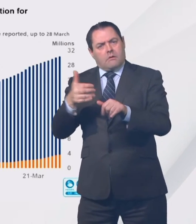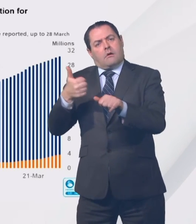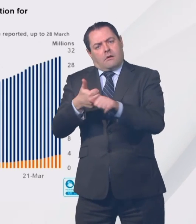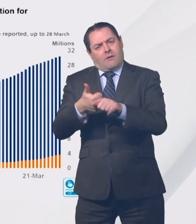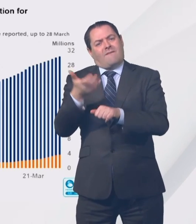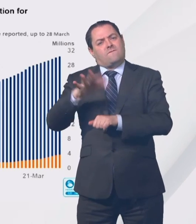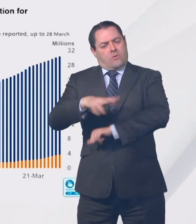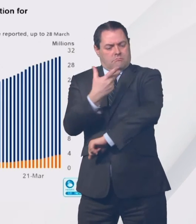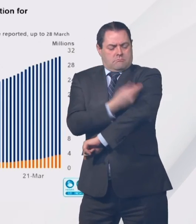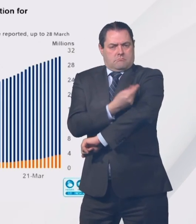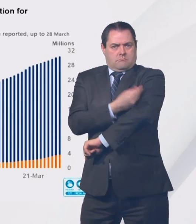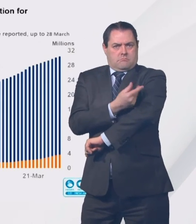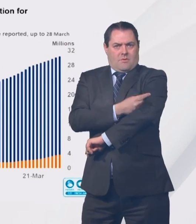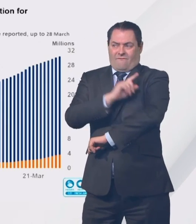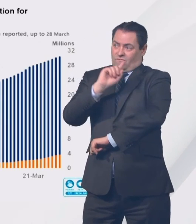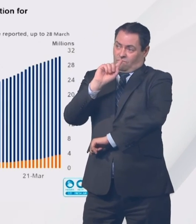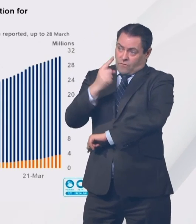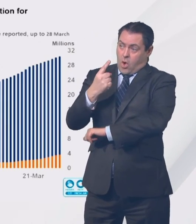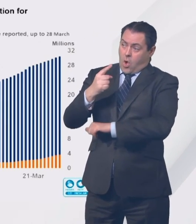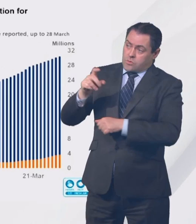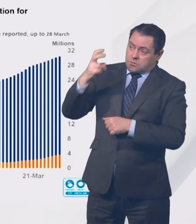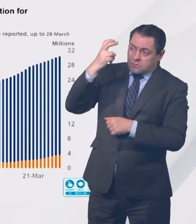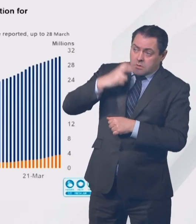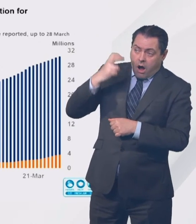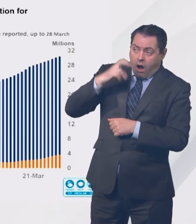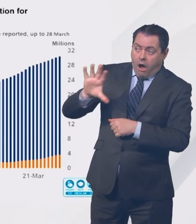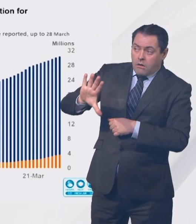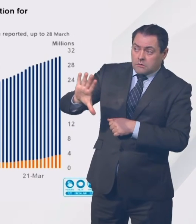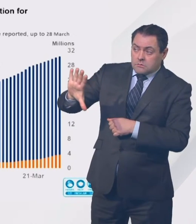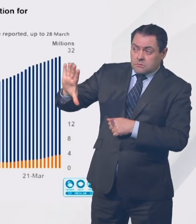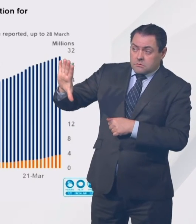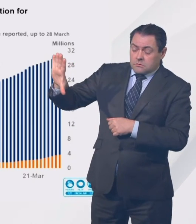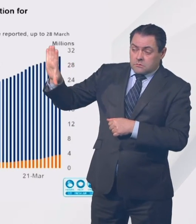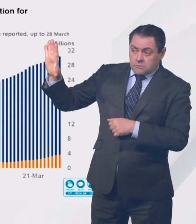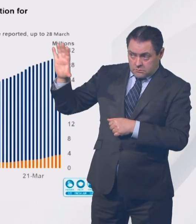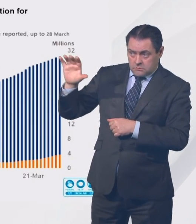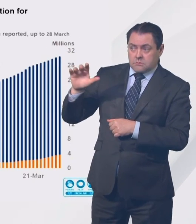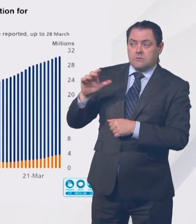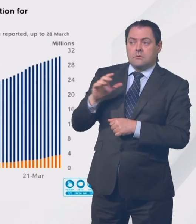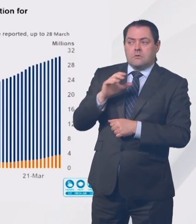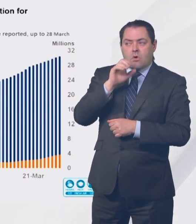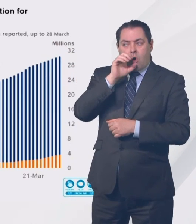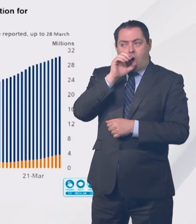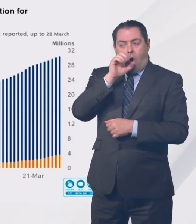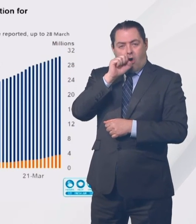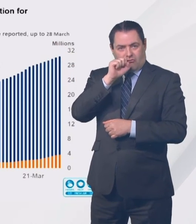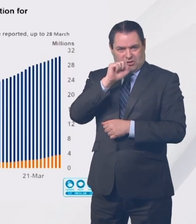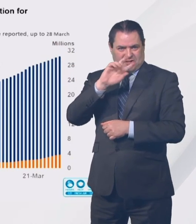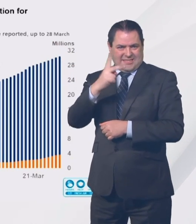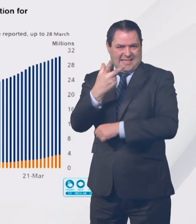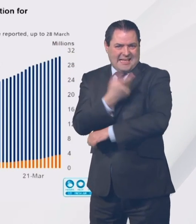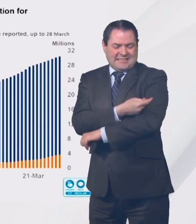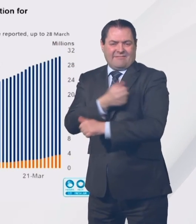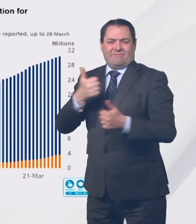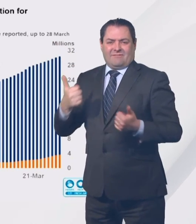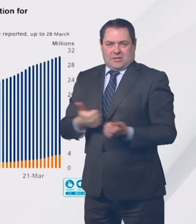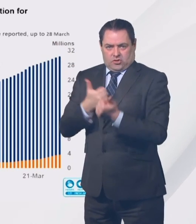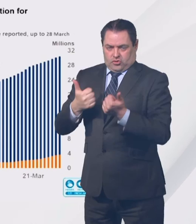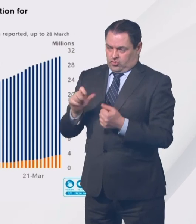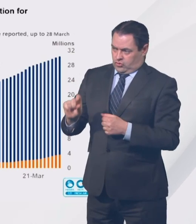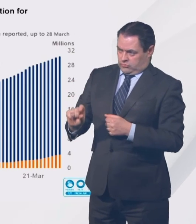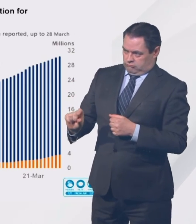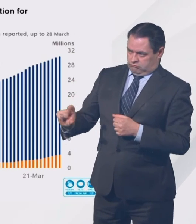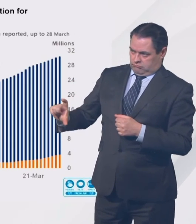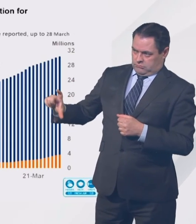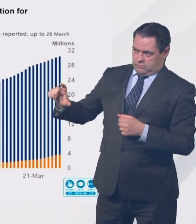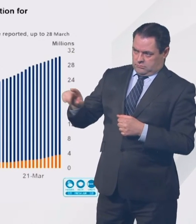shows the steady increase in the blue bars of people who've had their first dose of vaccine, and in